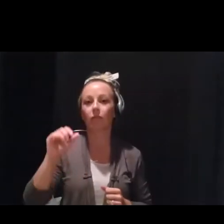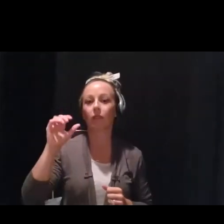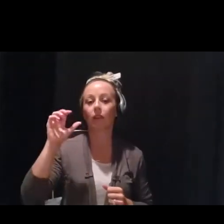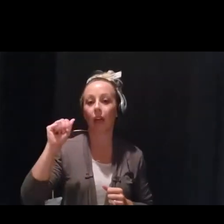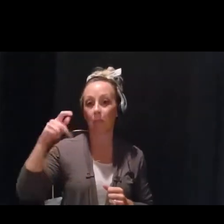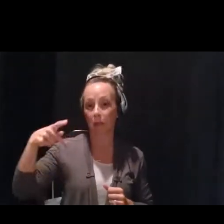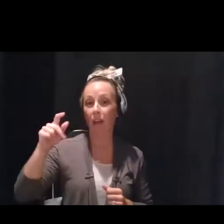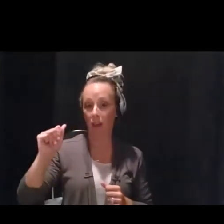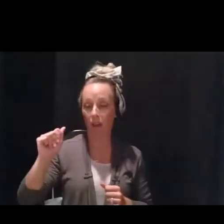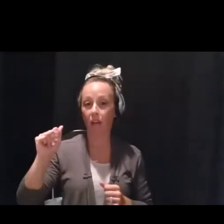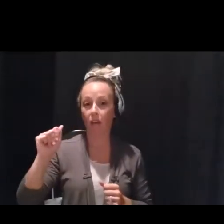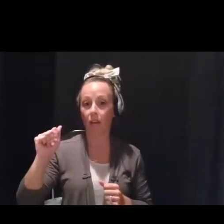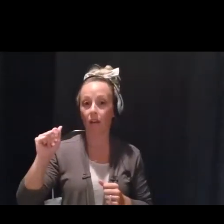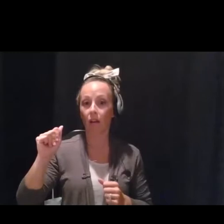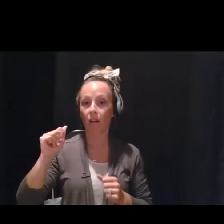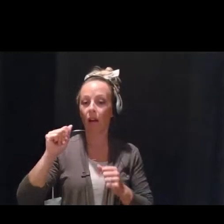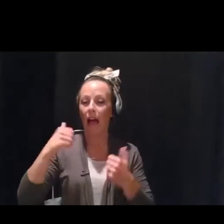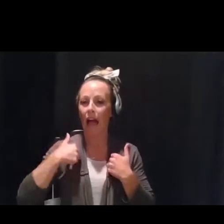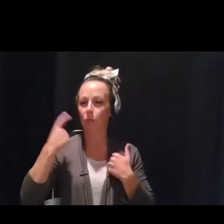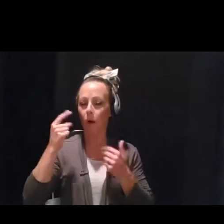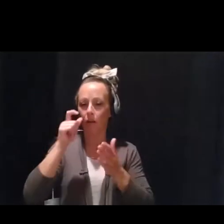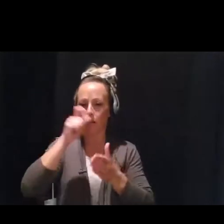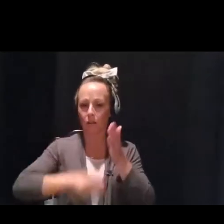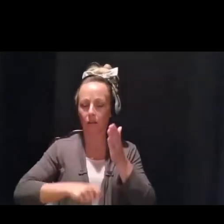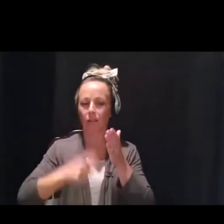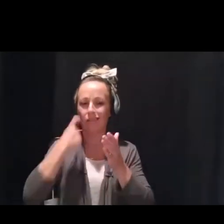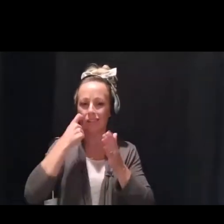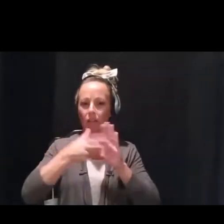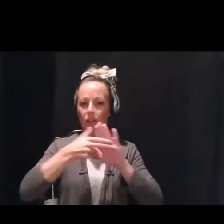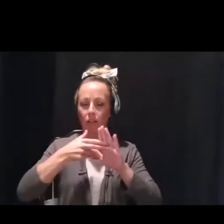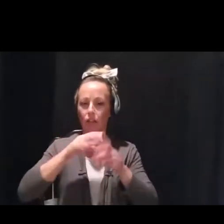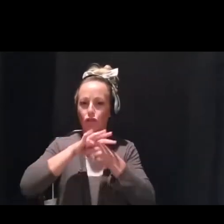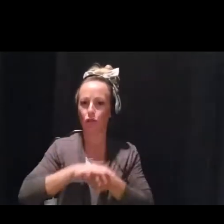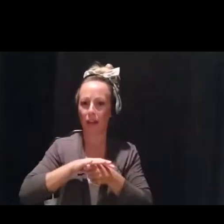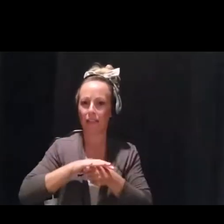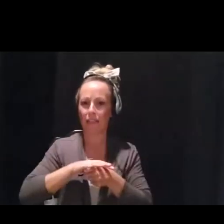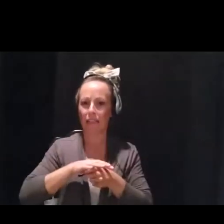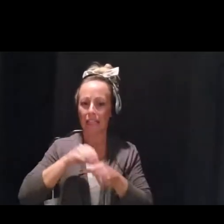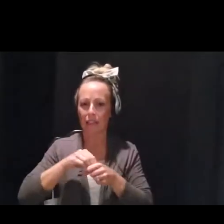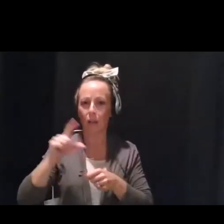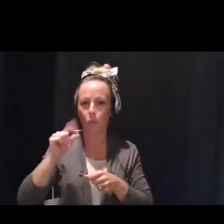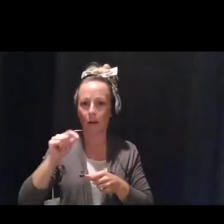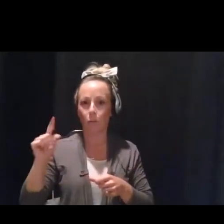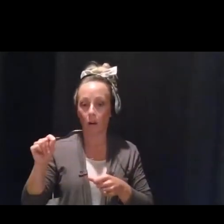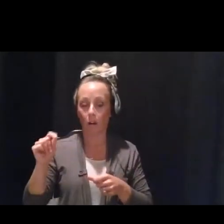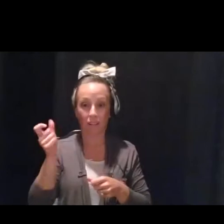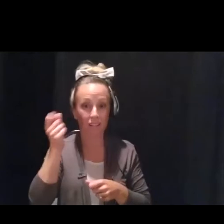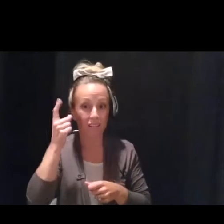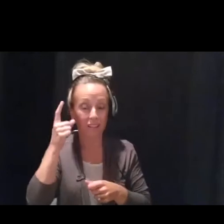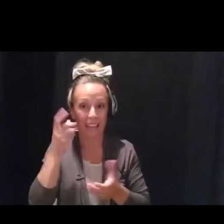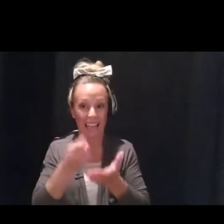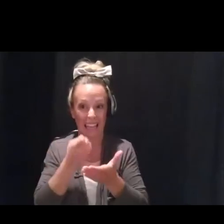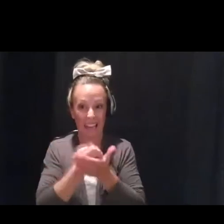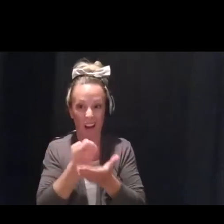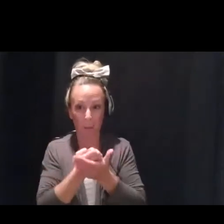it's titled Stress in America 2020. The economy is now a significant source of stress for